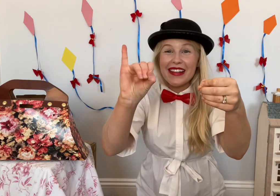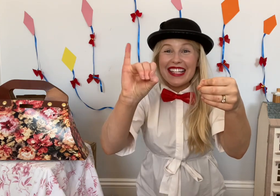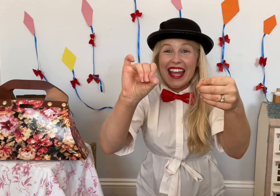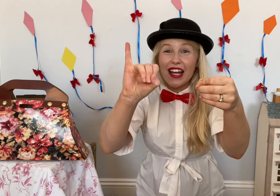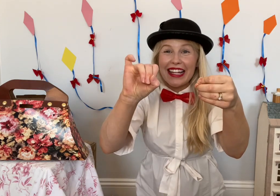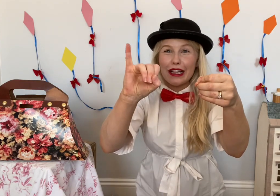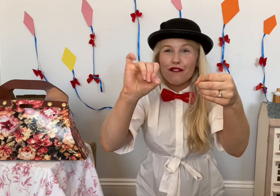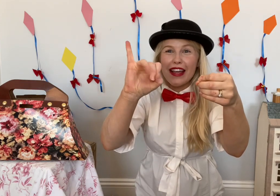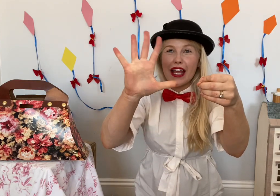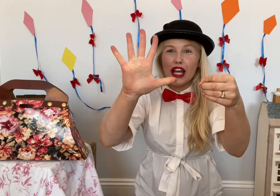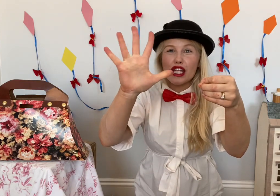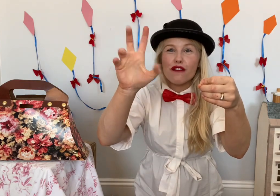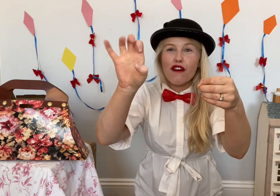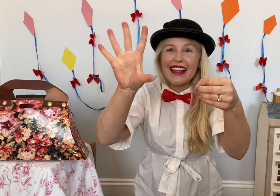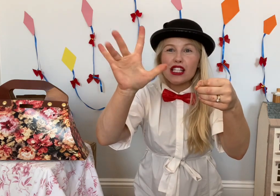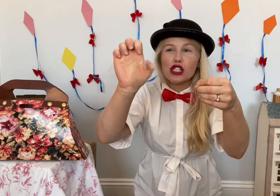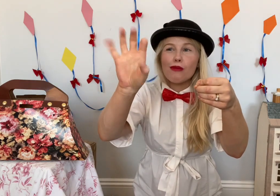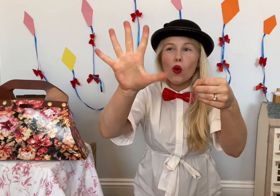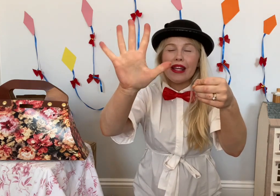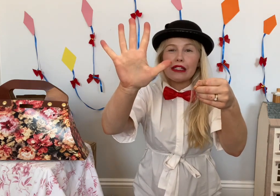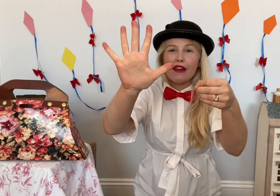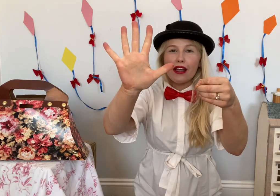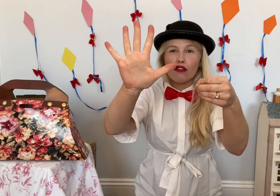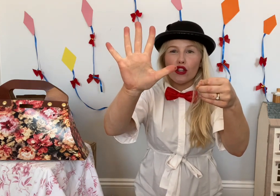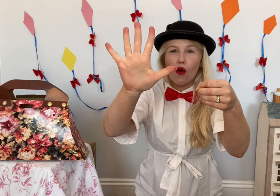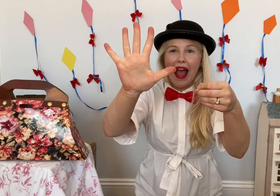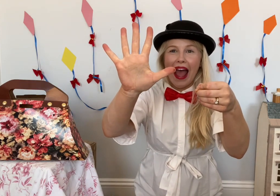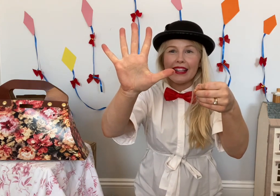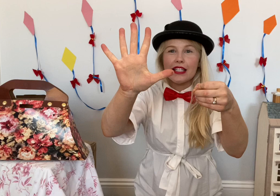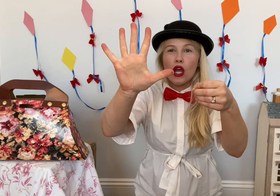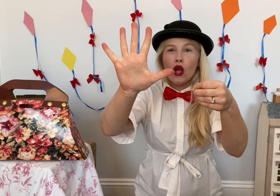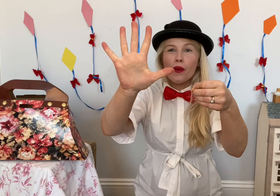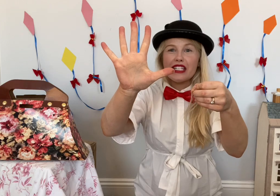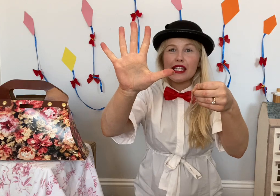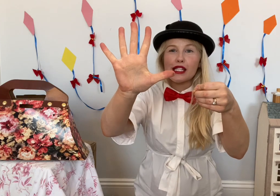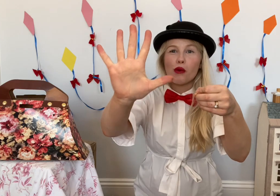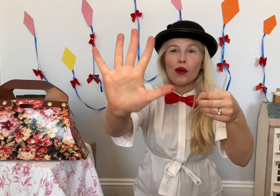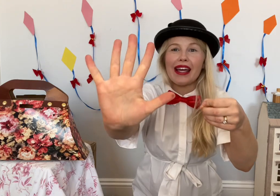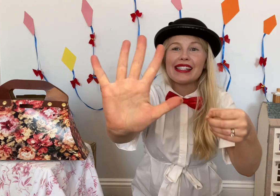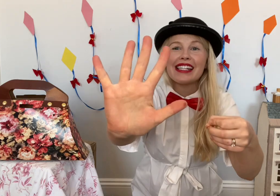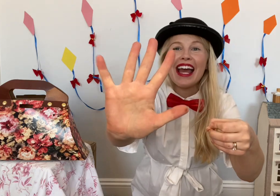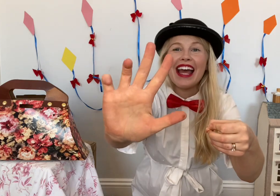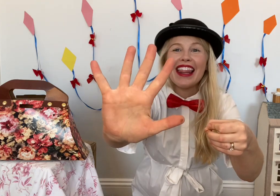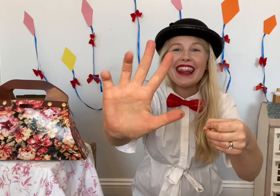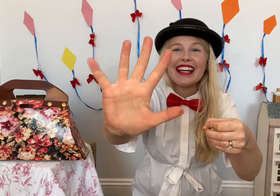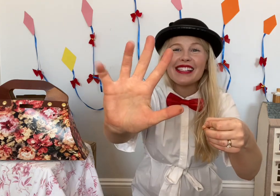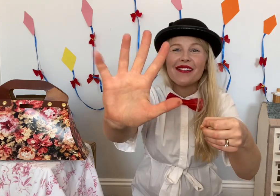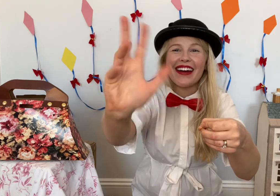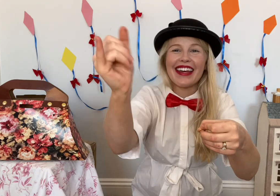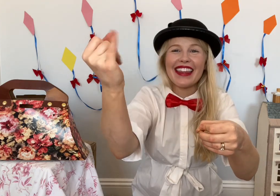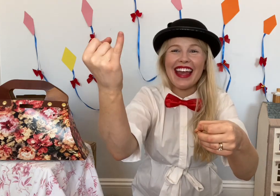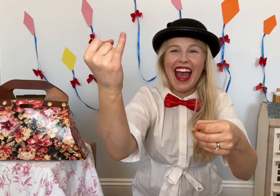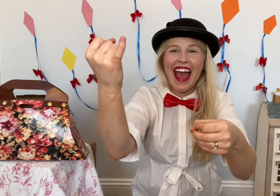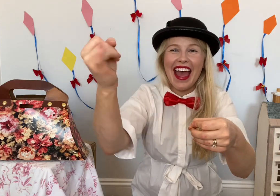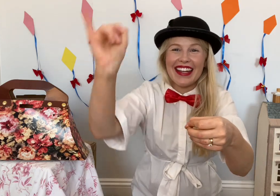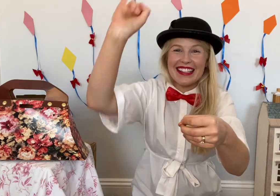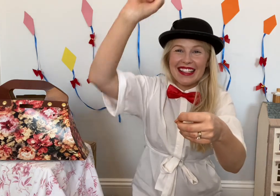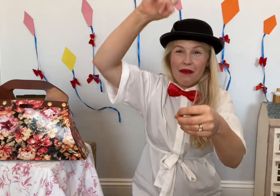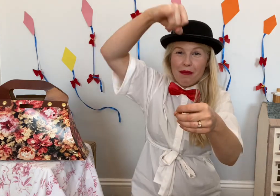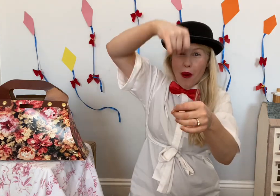take our little finger. Can you find the smallest finger on your hand? Which is the smallest? This one at the end. We pop